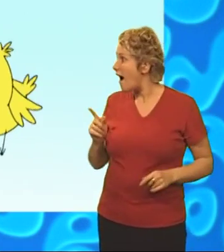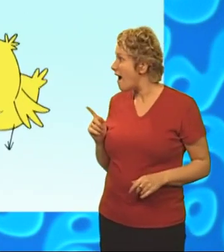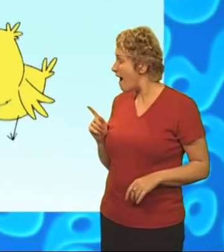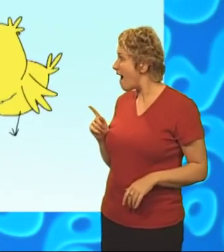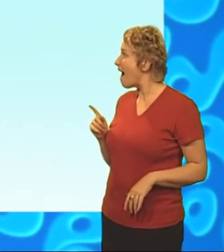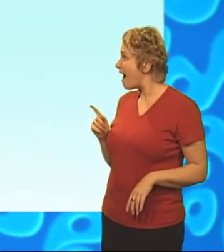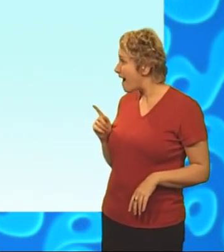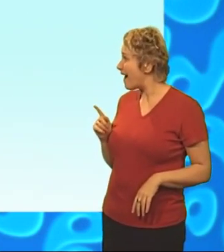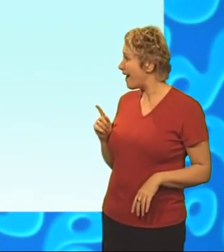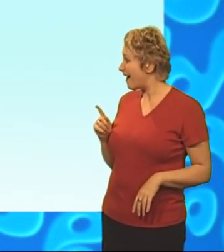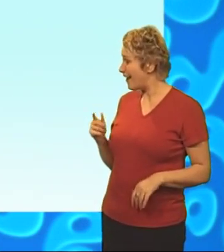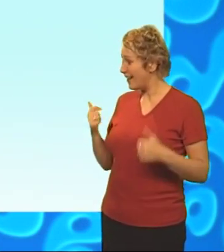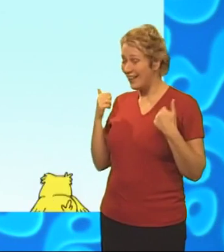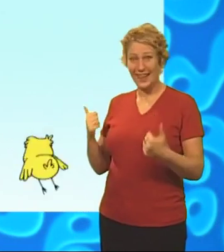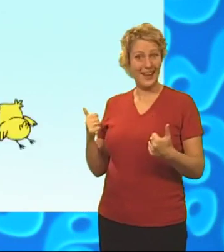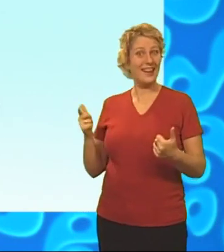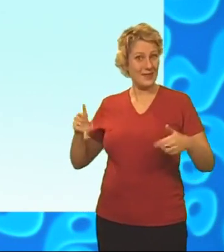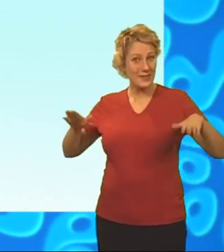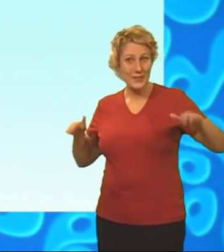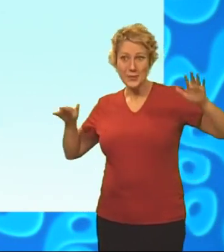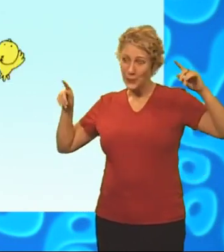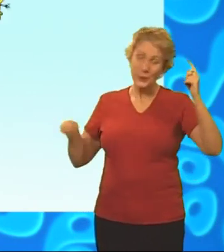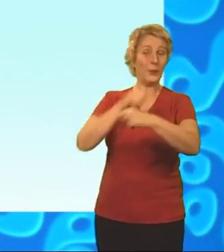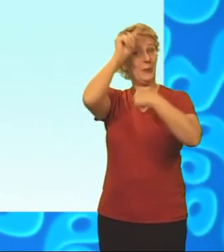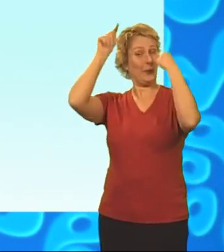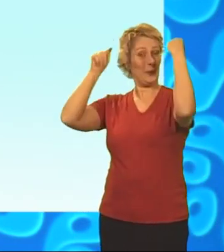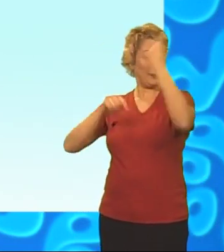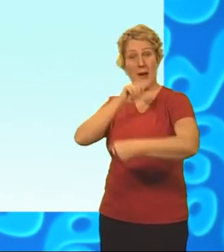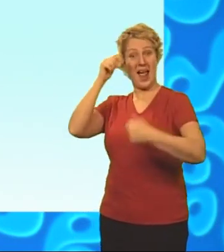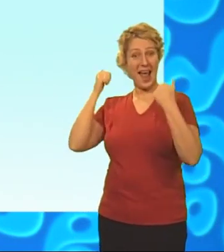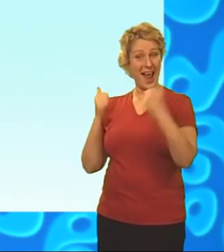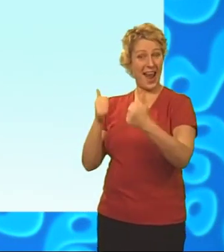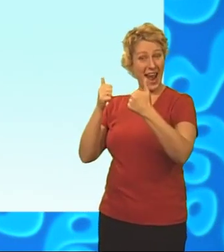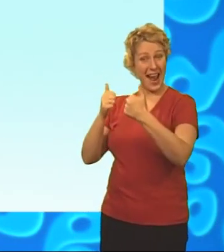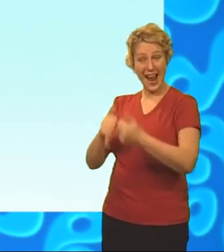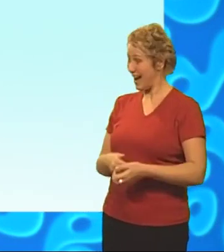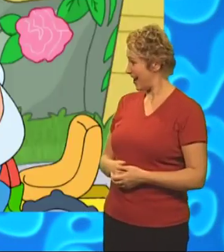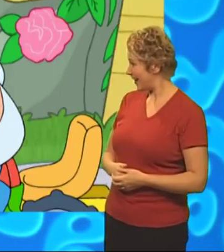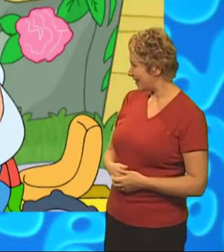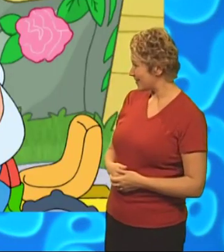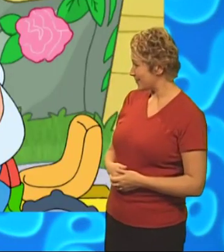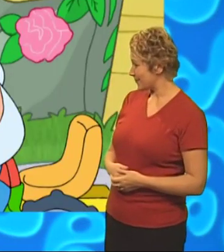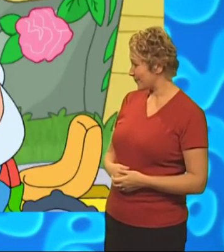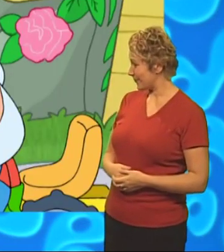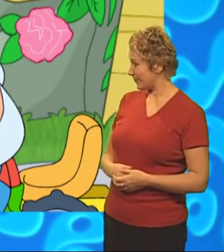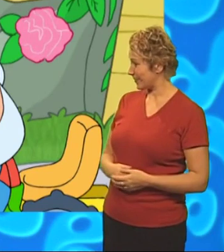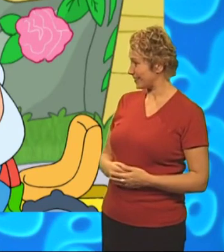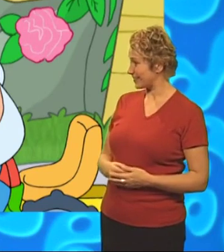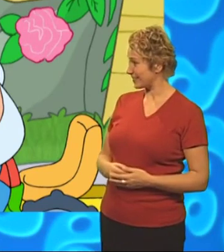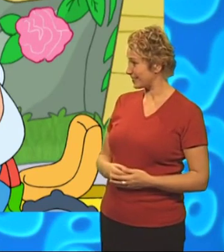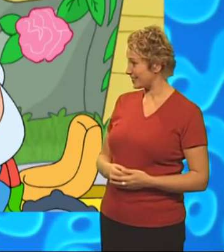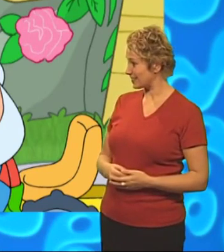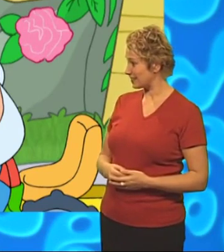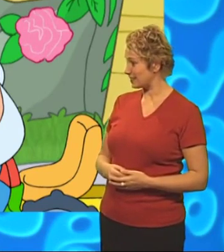Wow, that's what I call flying. Hooray. Yip, yip, yippee.